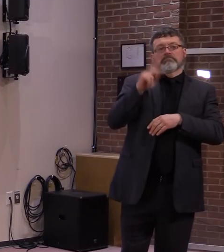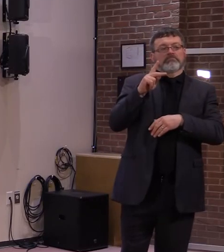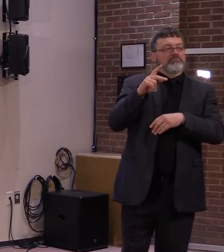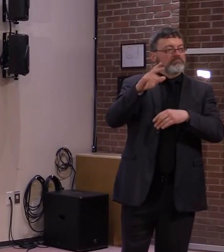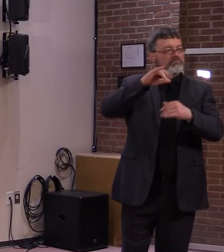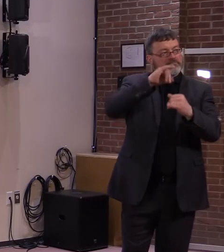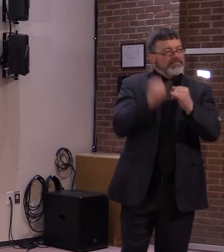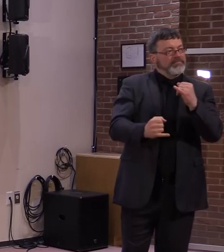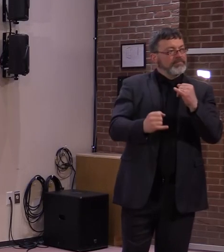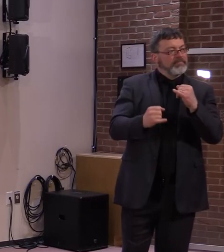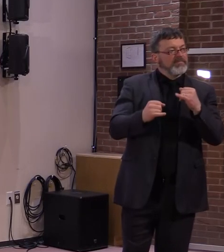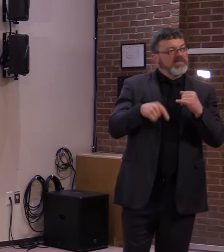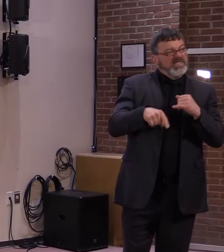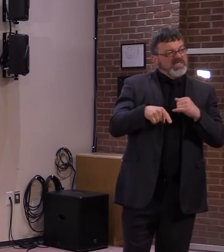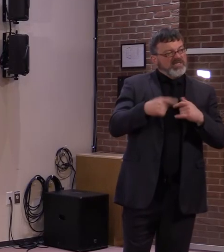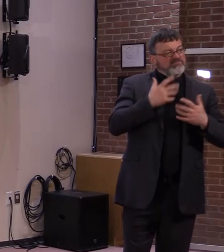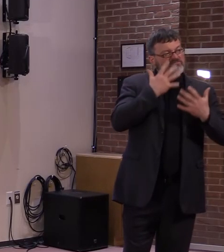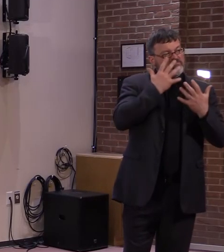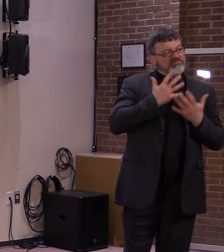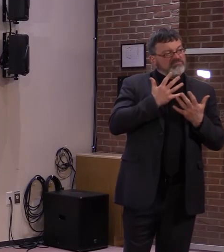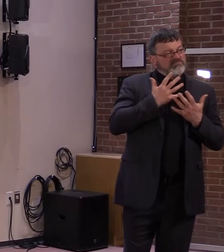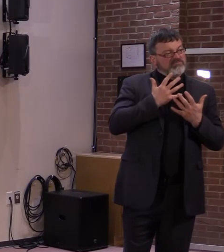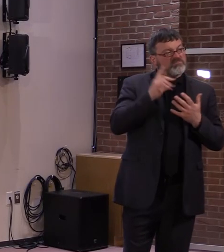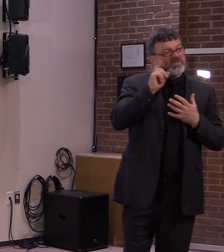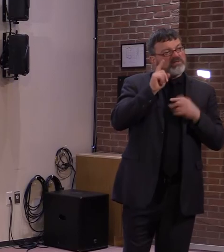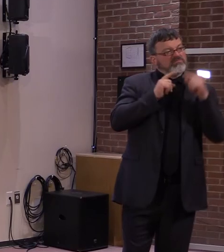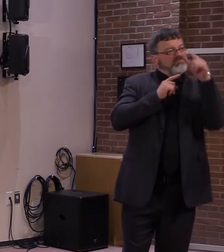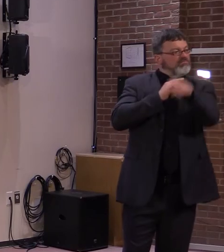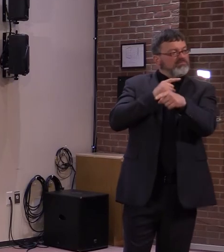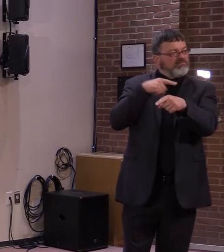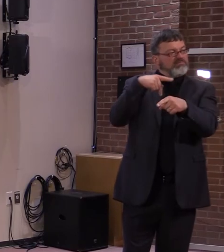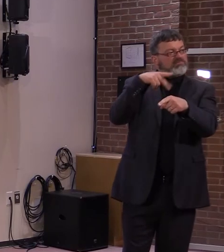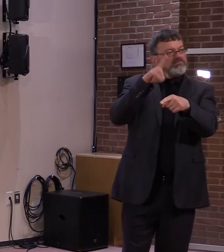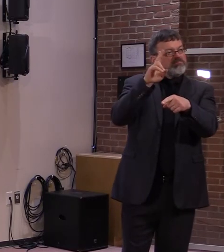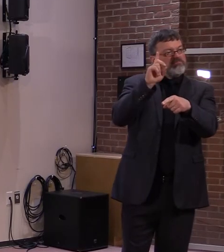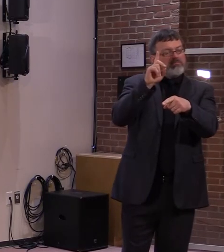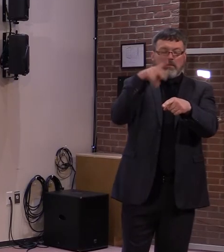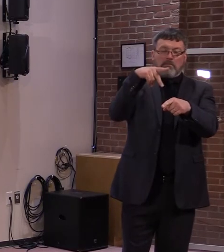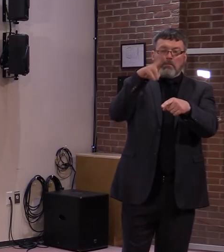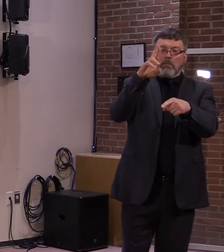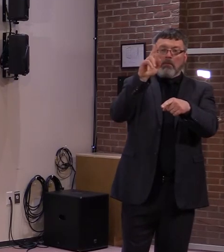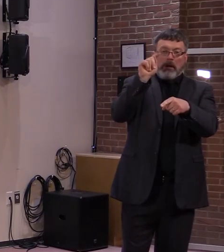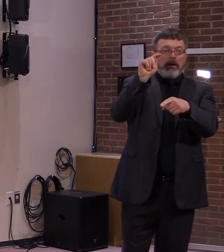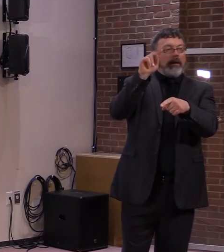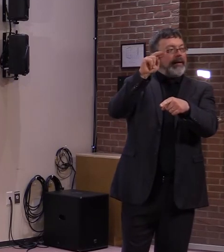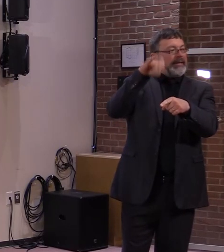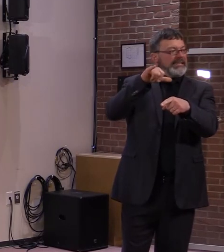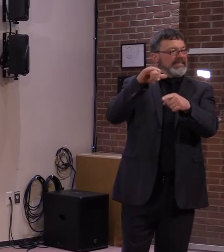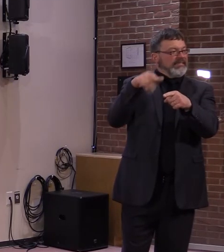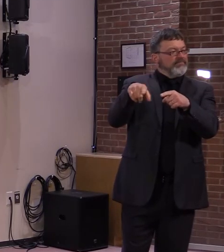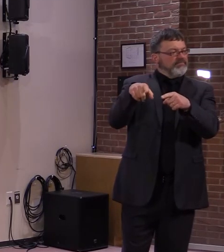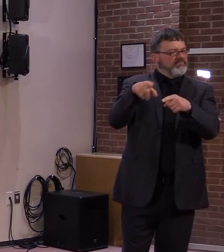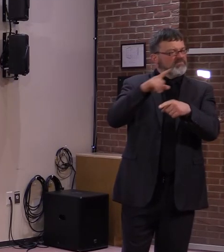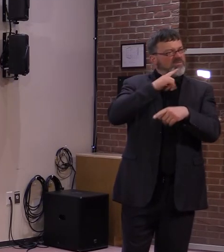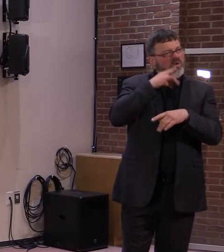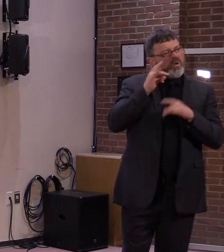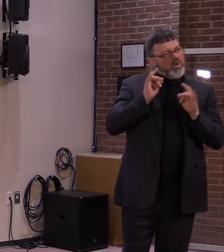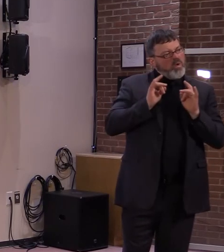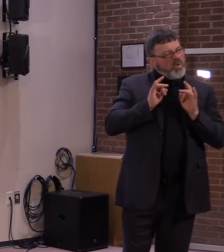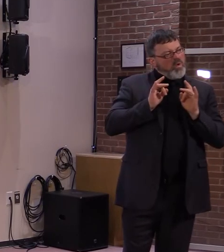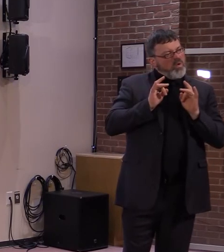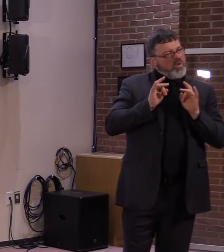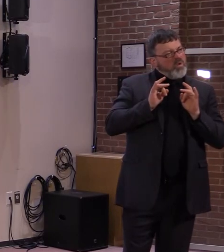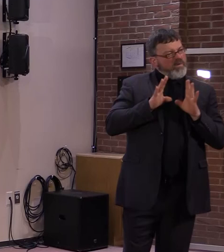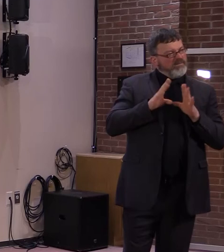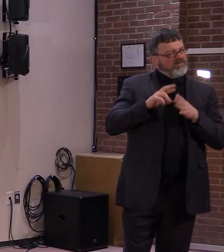Operating a motor vehicle is an adult privilege with serious and sometimes horrible consequences if things go wrong. We're unfortunately living